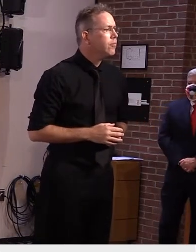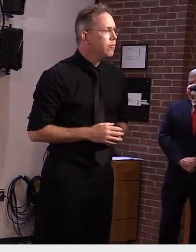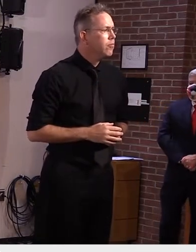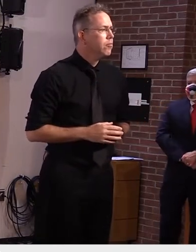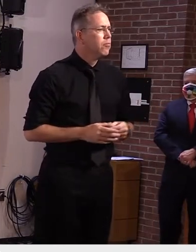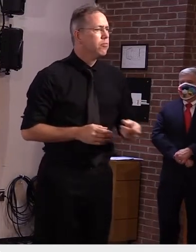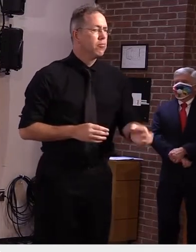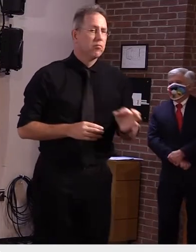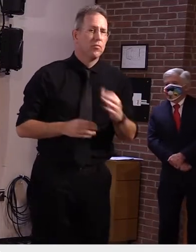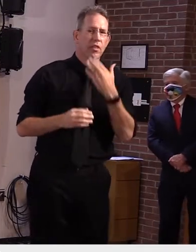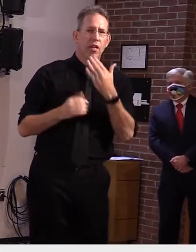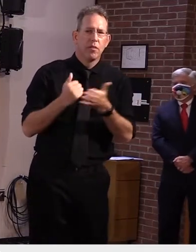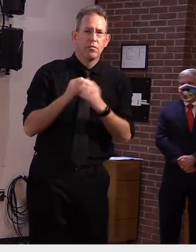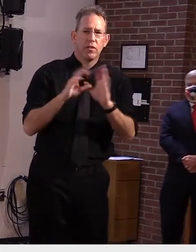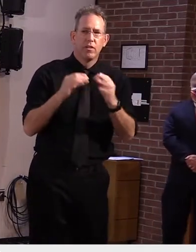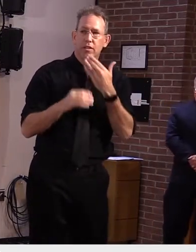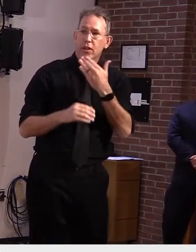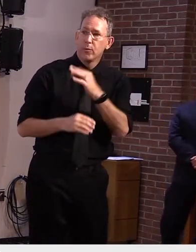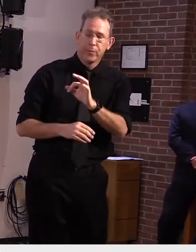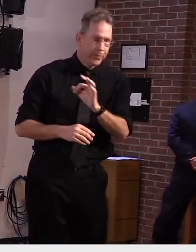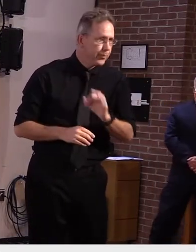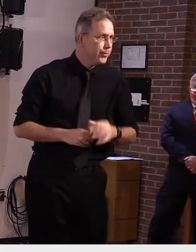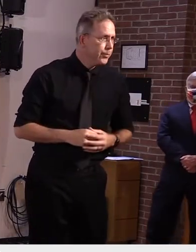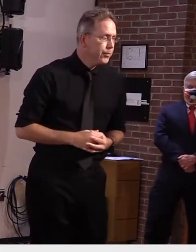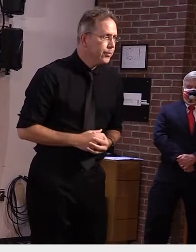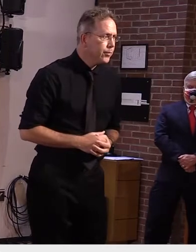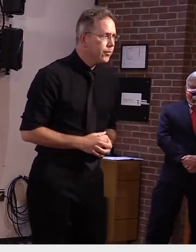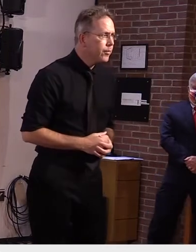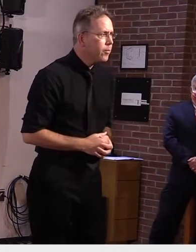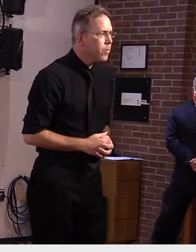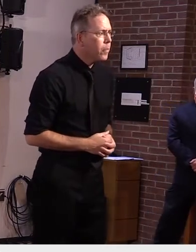lisa rafke the ap